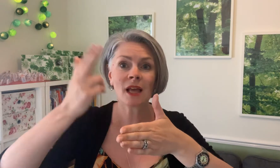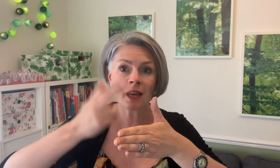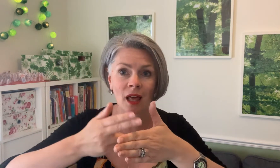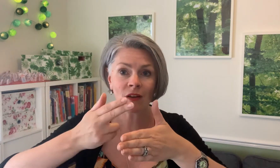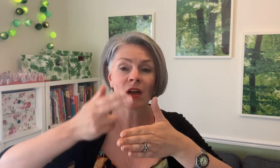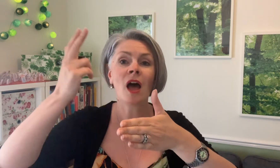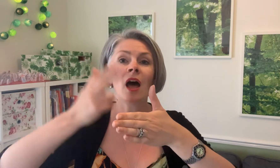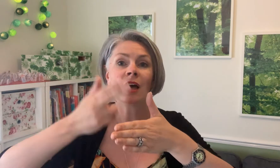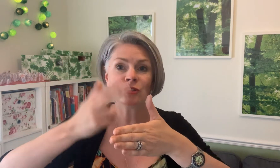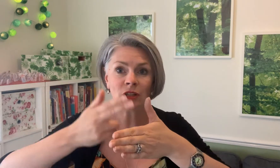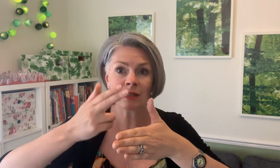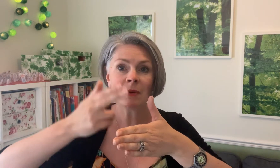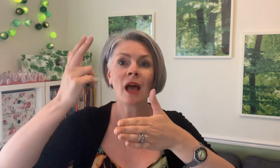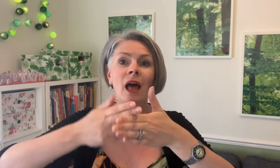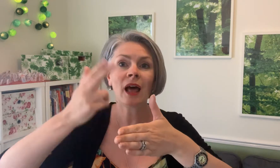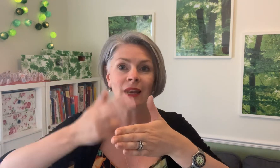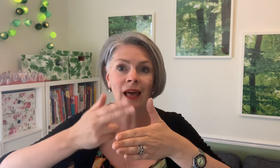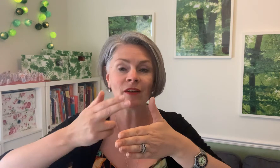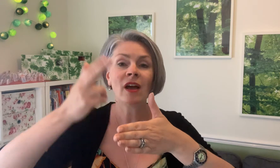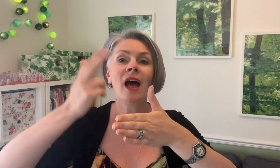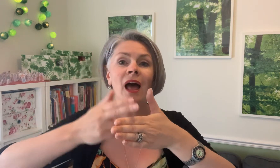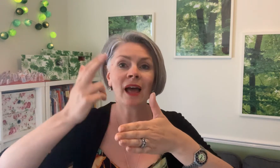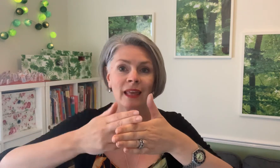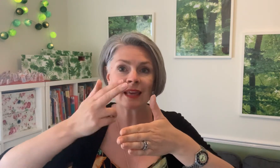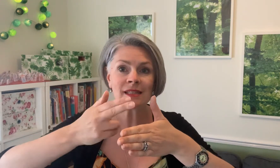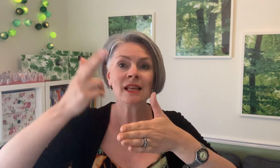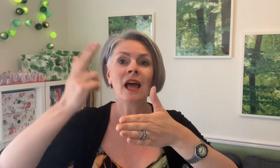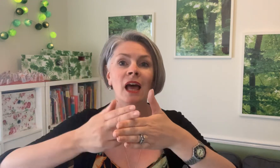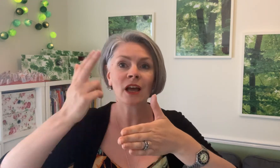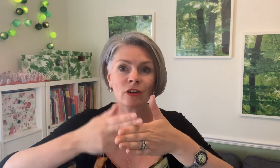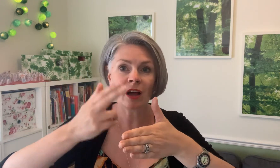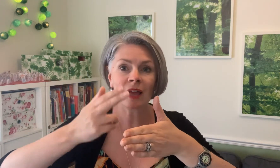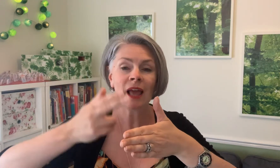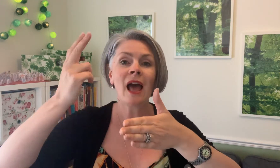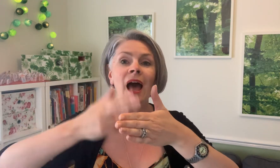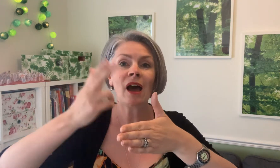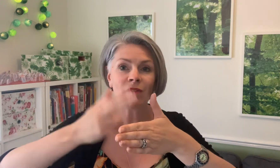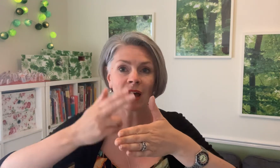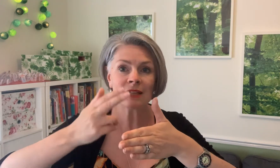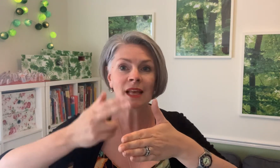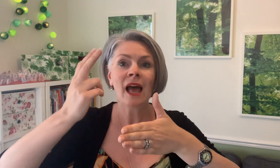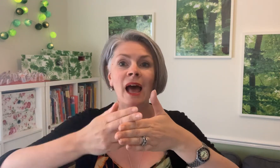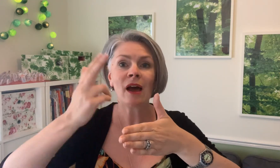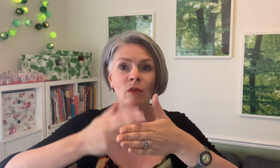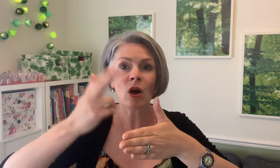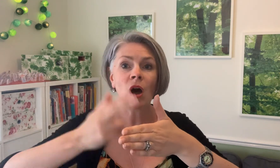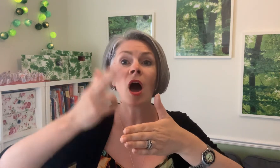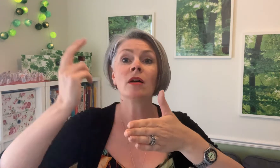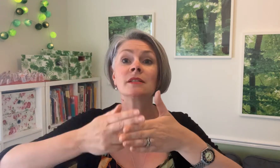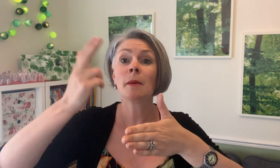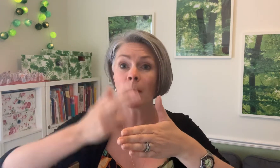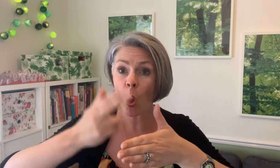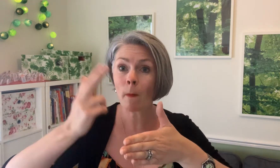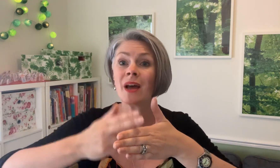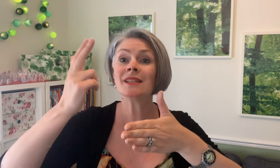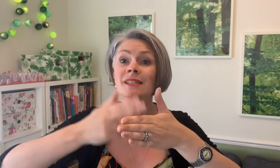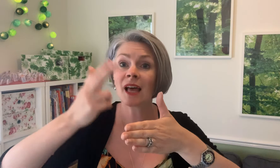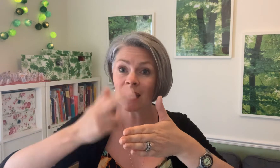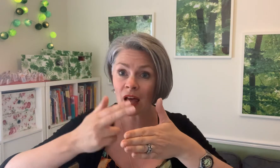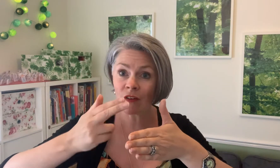a love, a dream, a laugh A kiss, a cry, a right, a wrong A moment, a love,